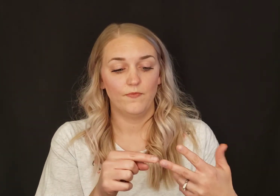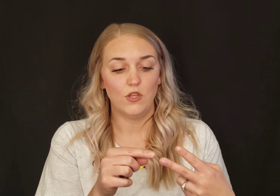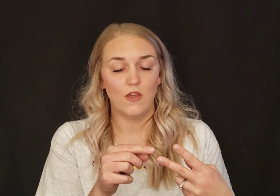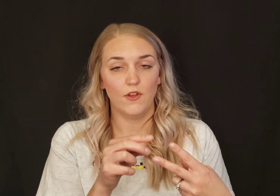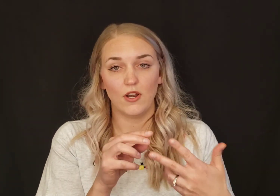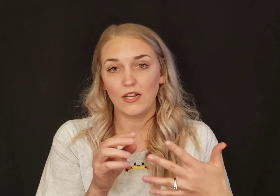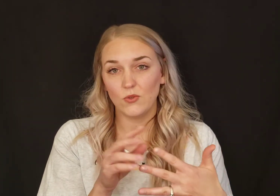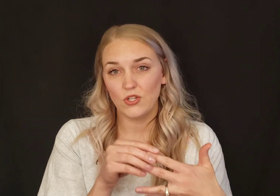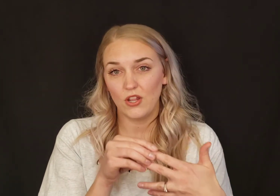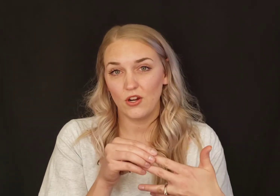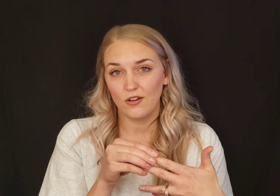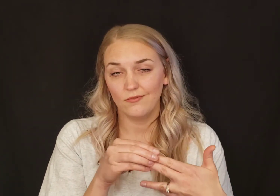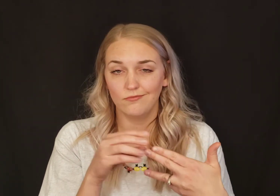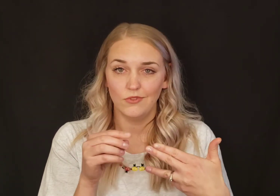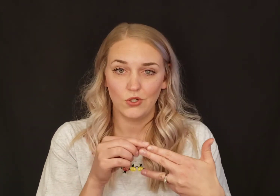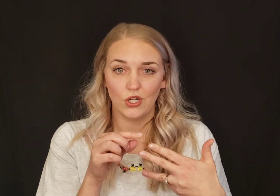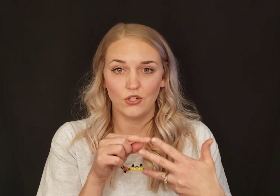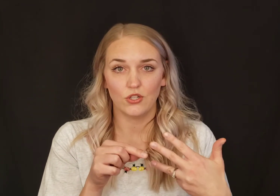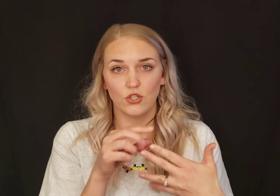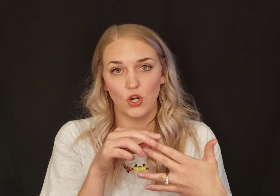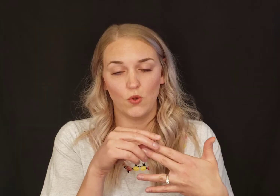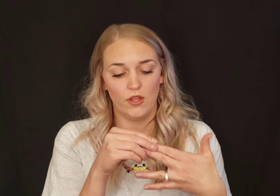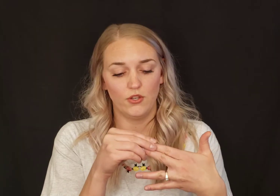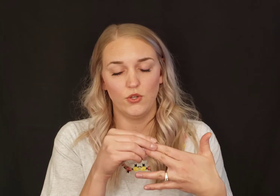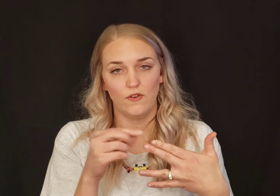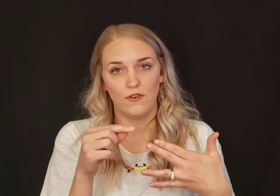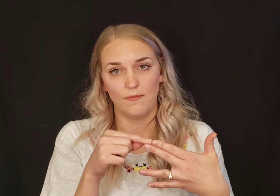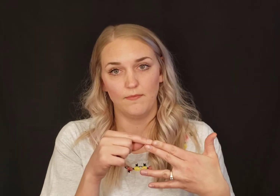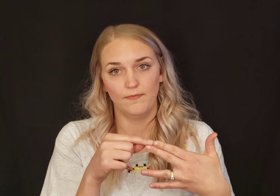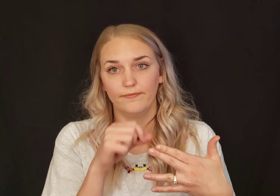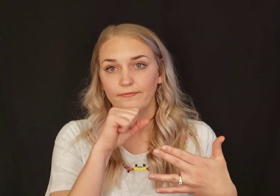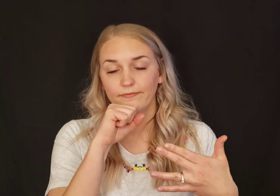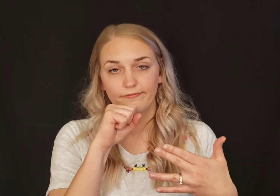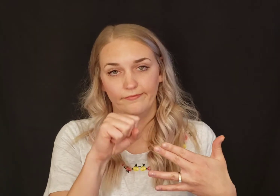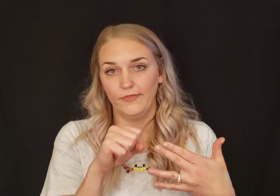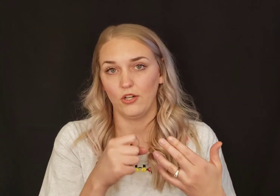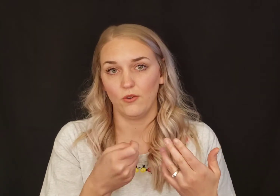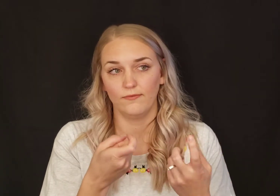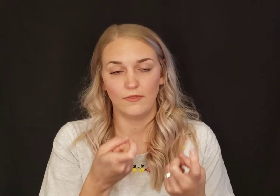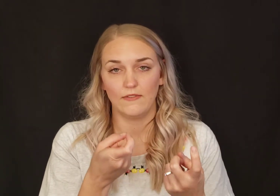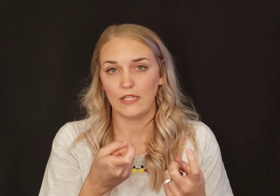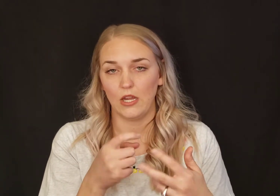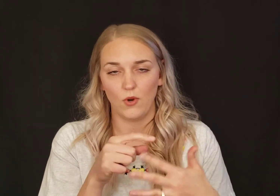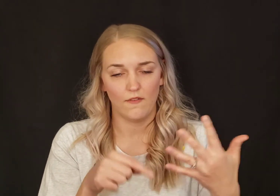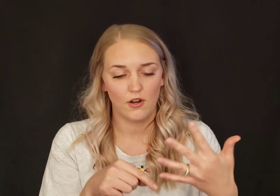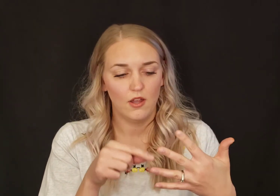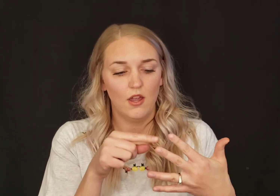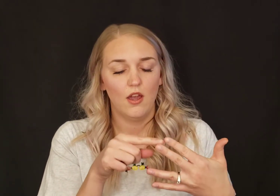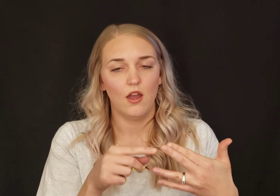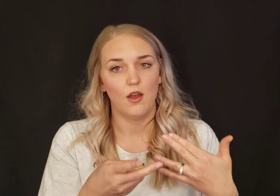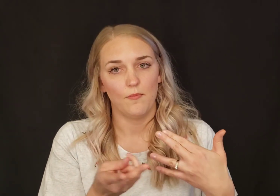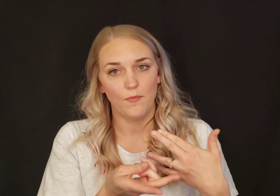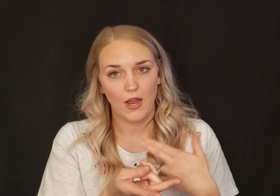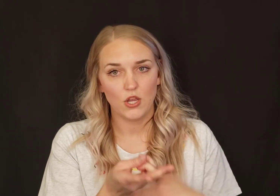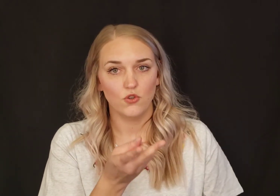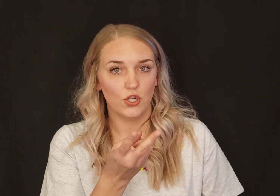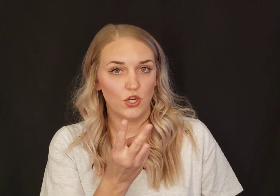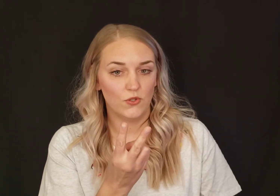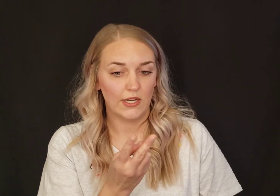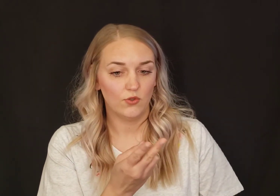If they're next to each other, you could just show that the two of them, you know, love skiing, whatever. But you should use that